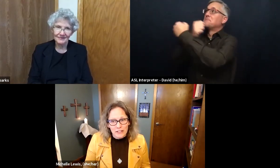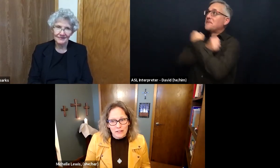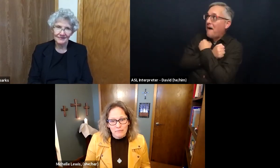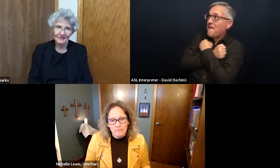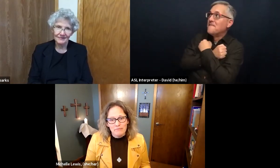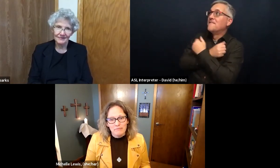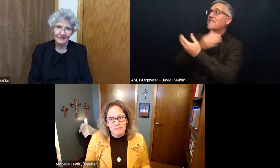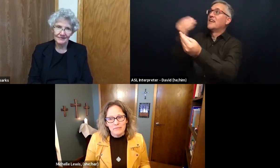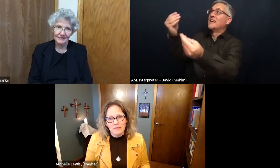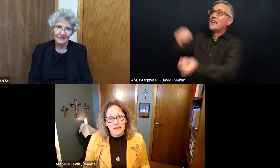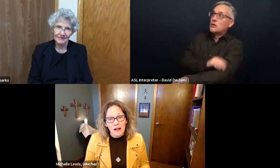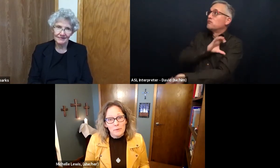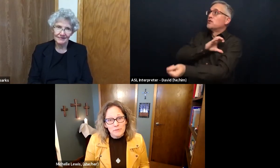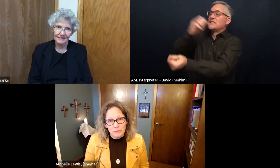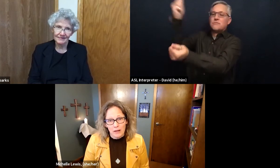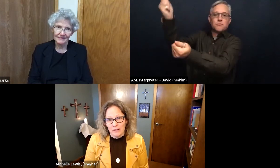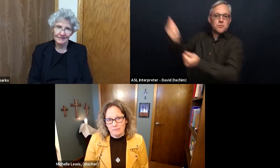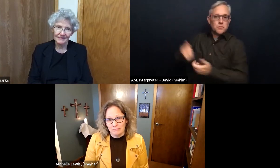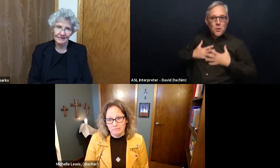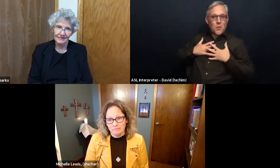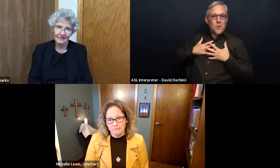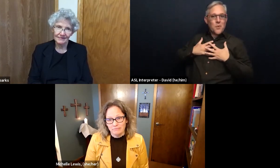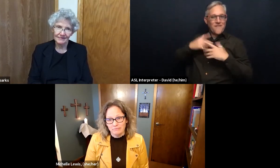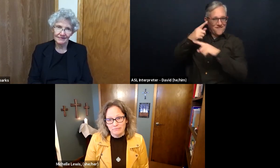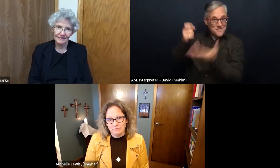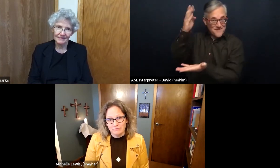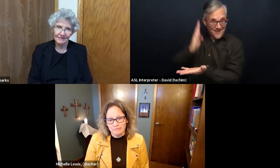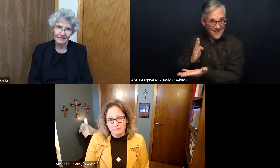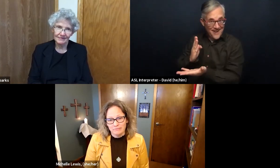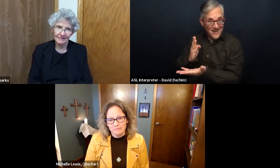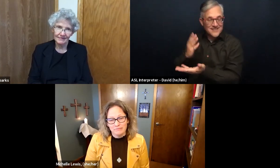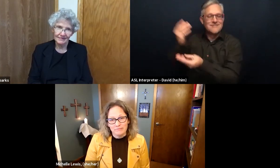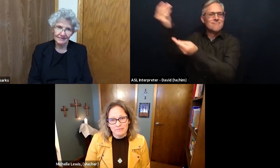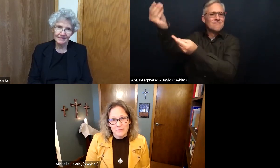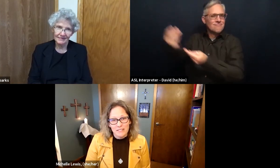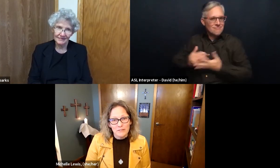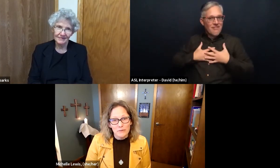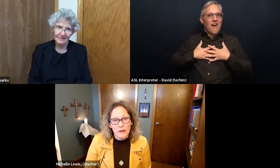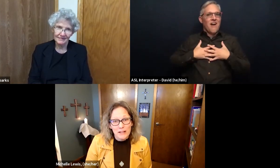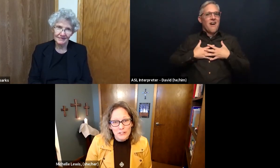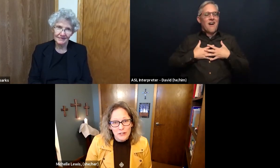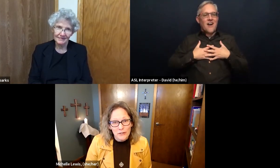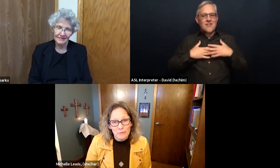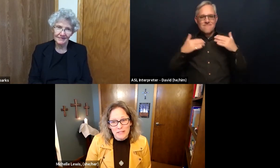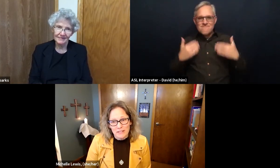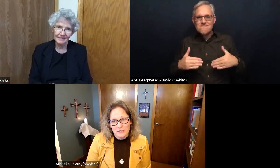that comes from God to share the message.